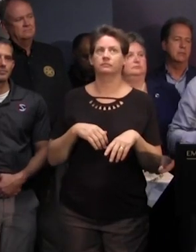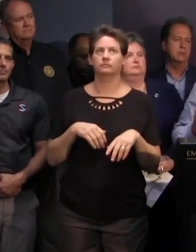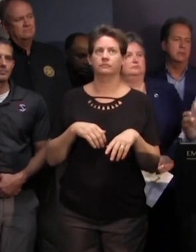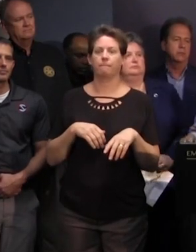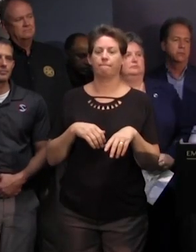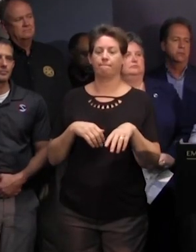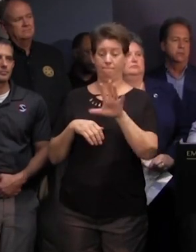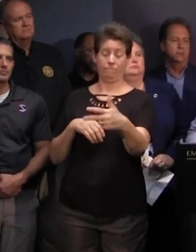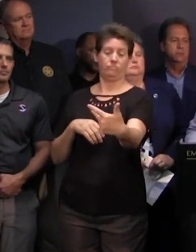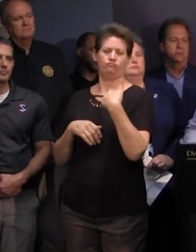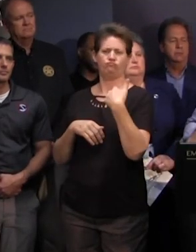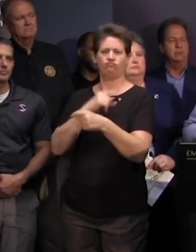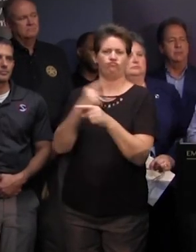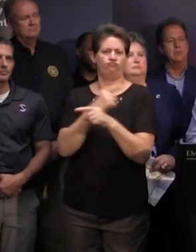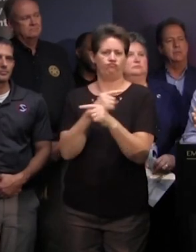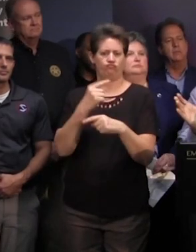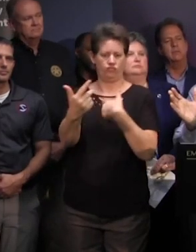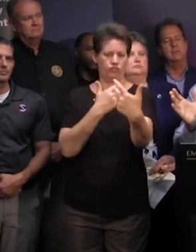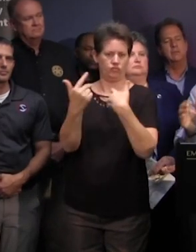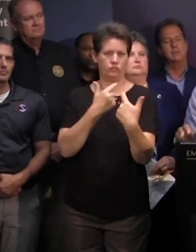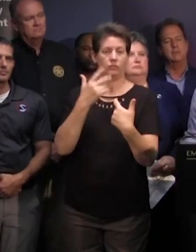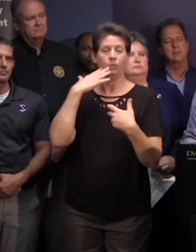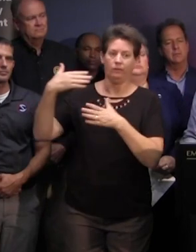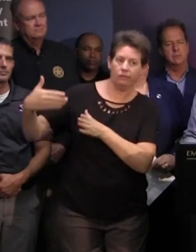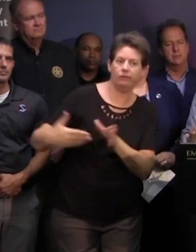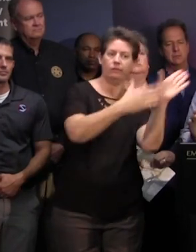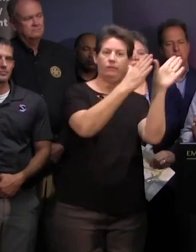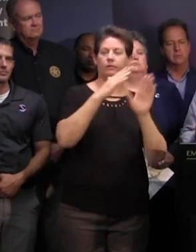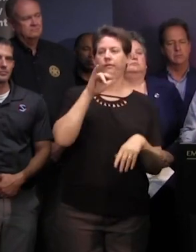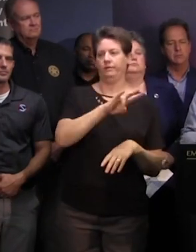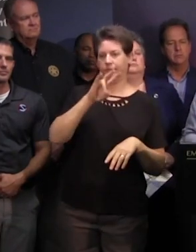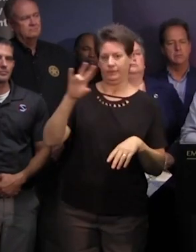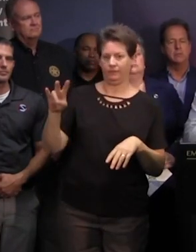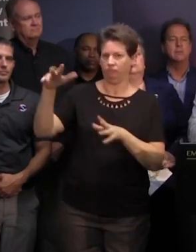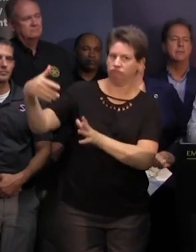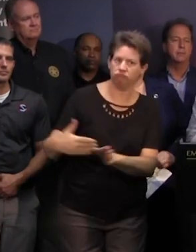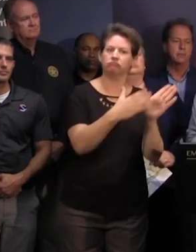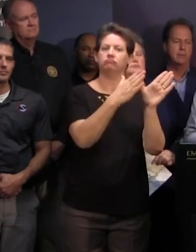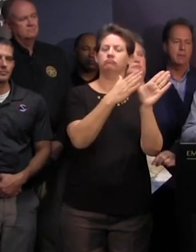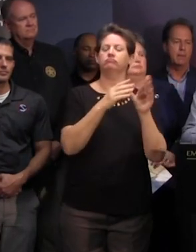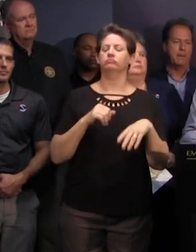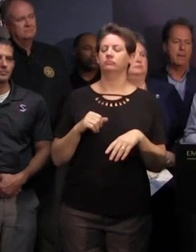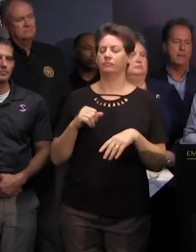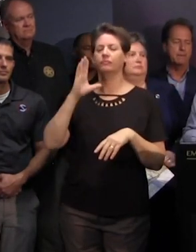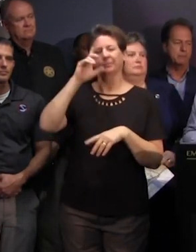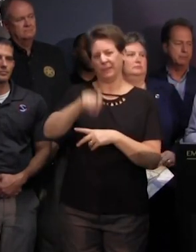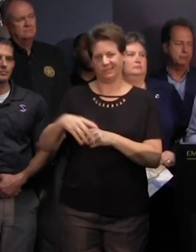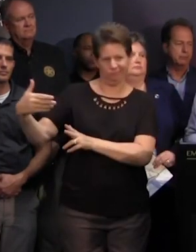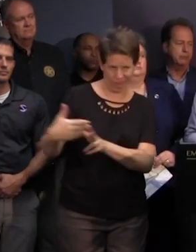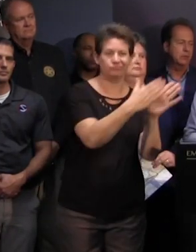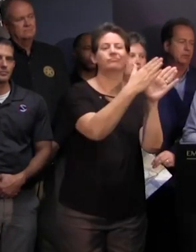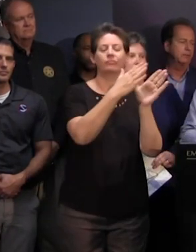-26 that's normal traffic they will be diverted to i-77 northbound and just west of that i-77